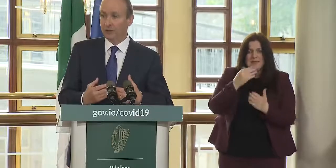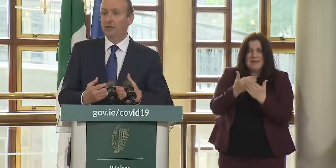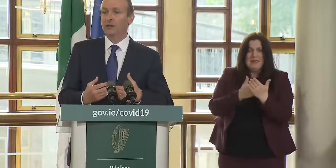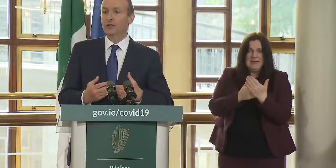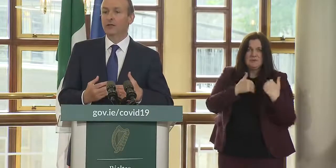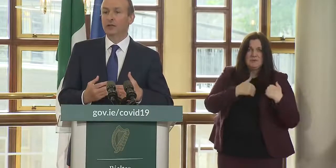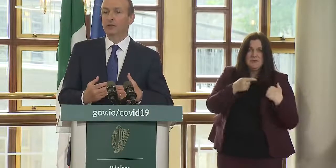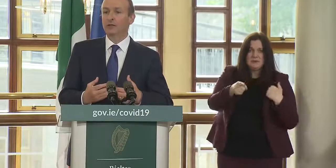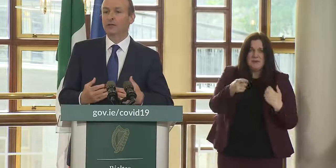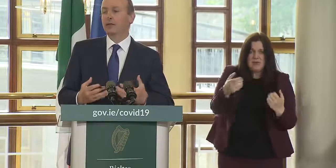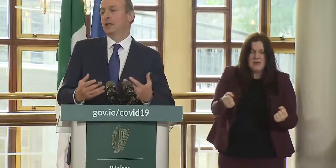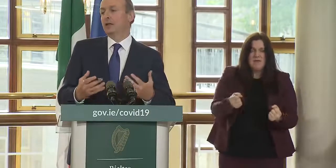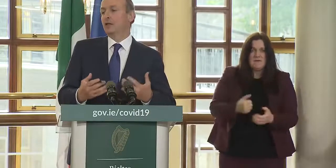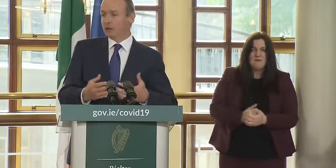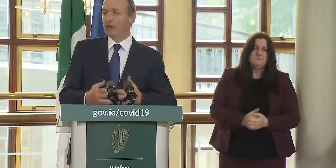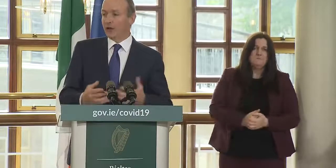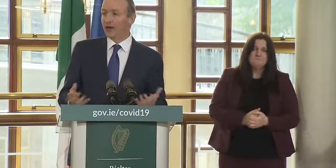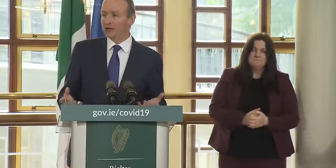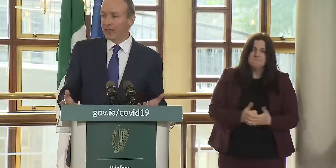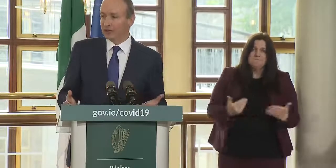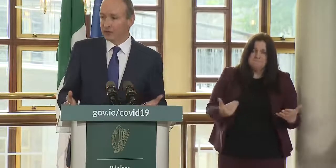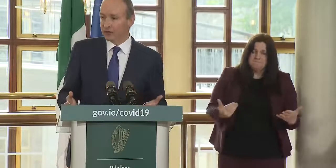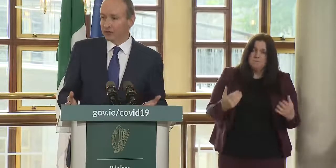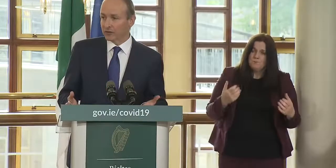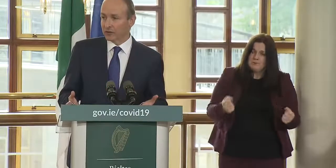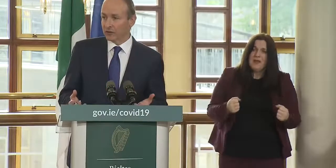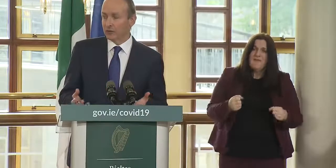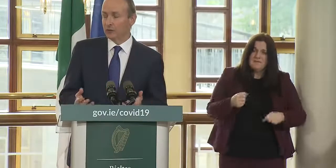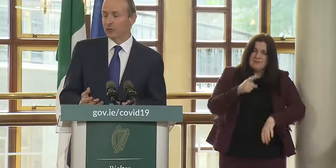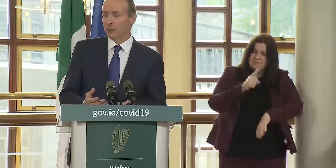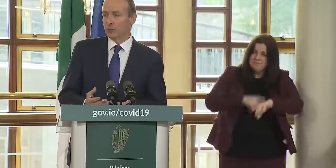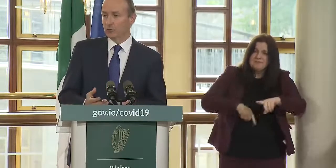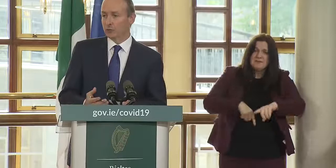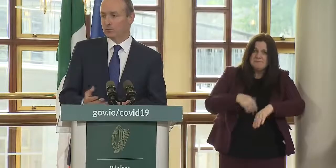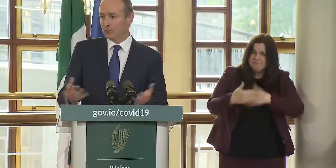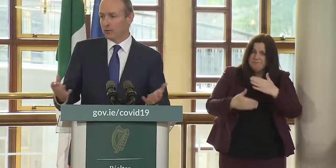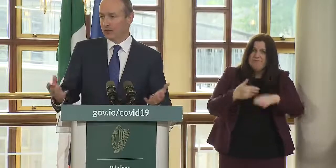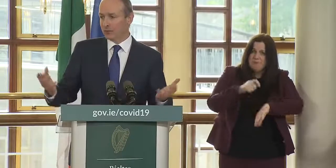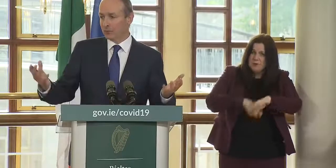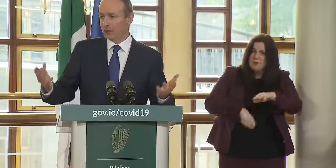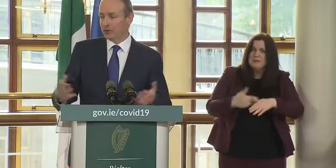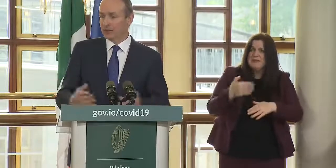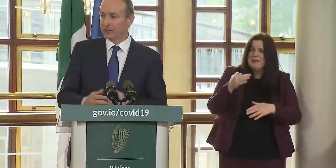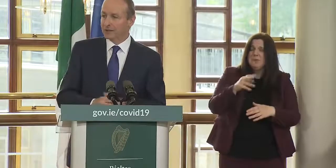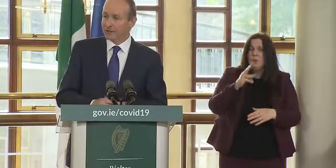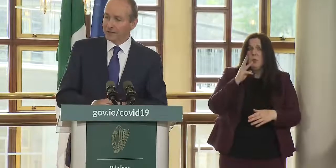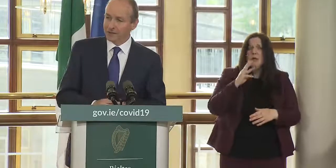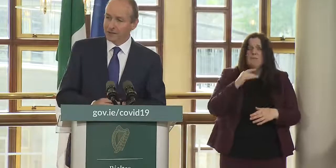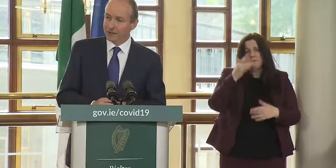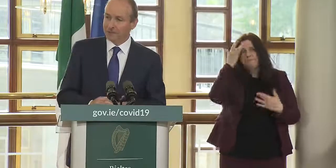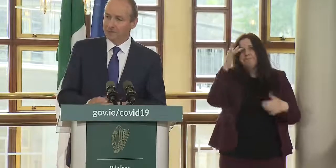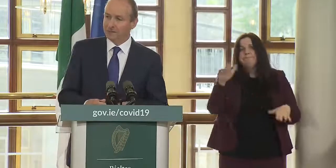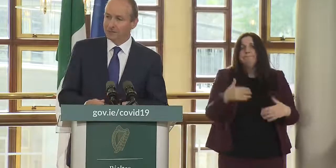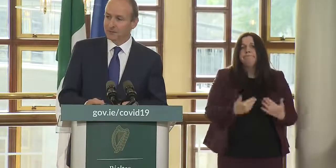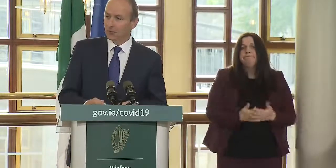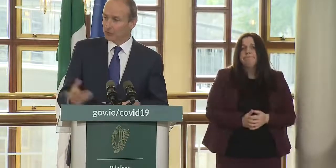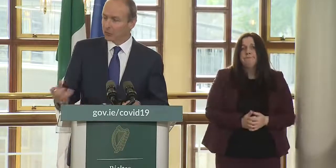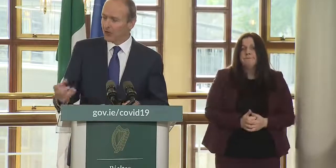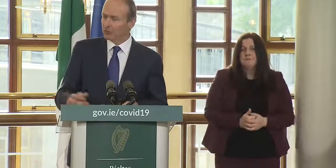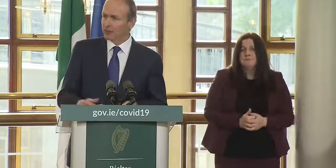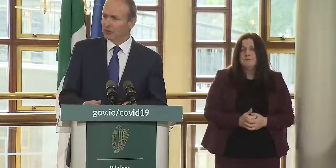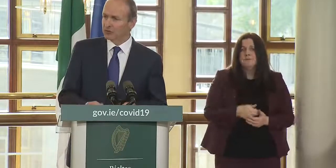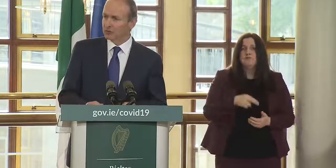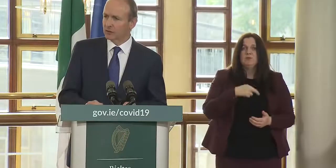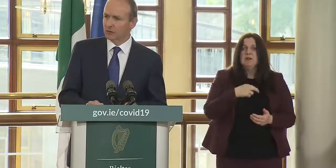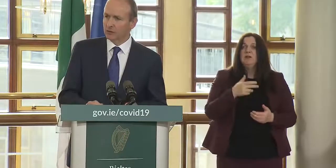on yourself for which there are sanctions if you willingly or willfully um you know